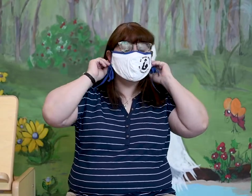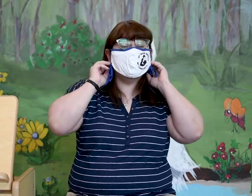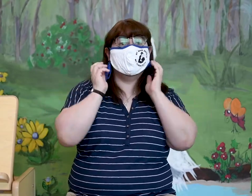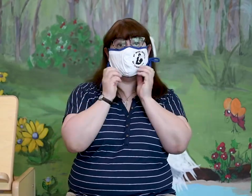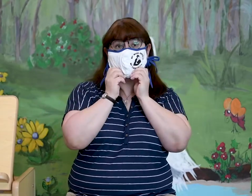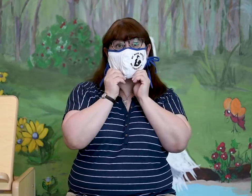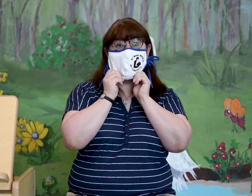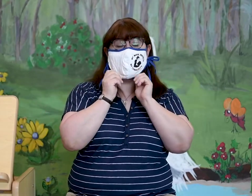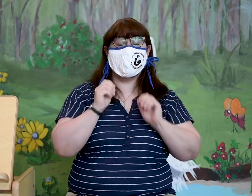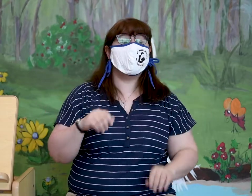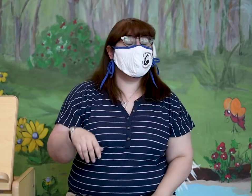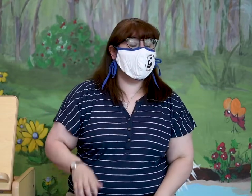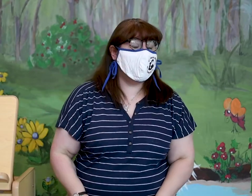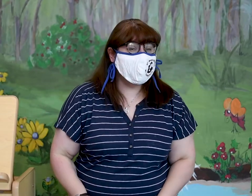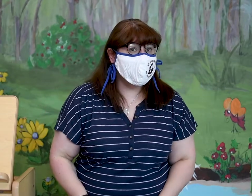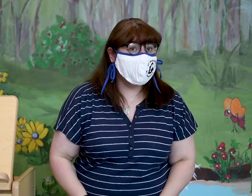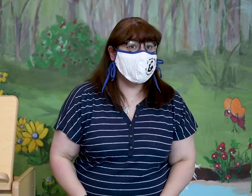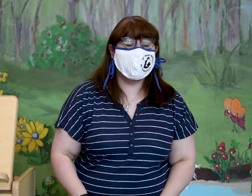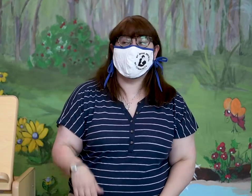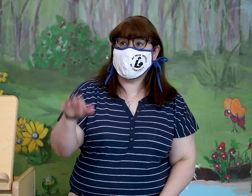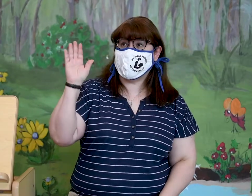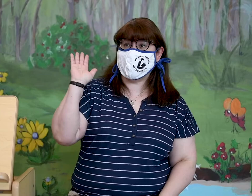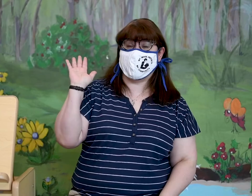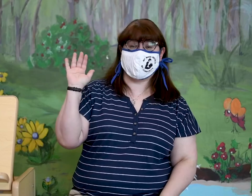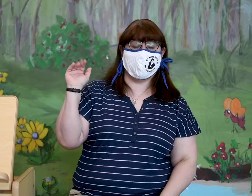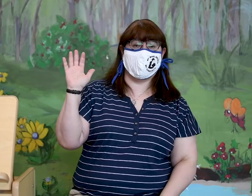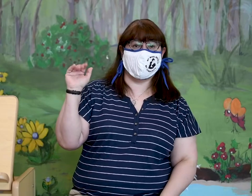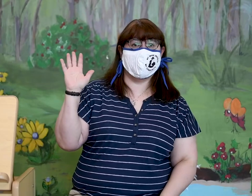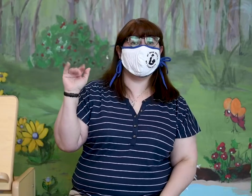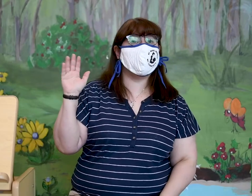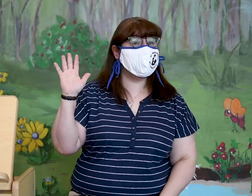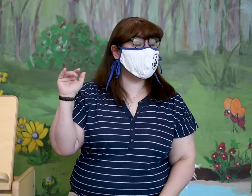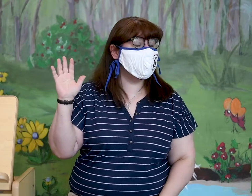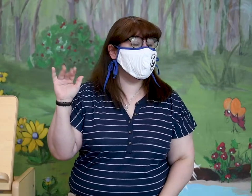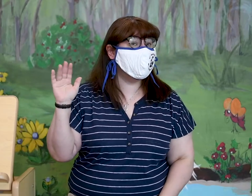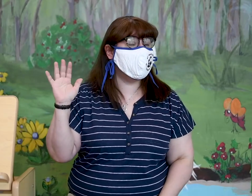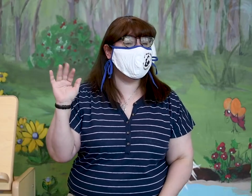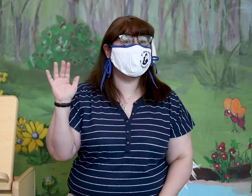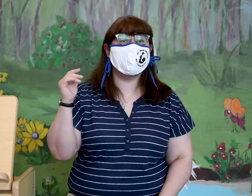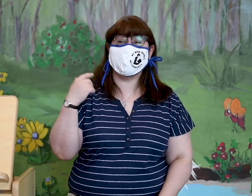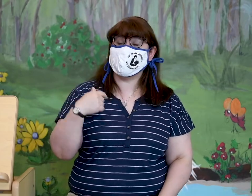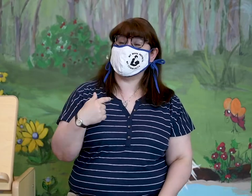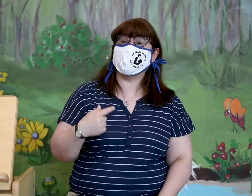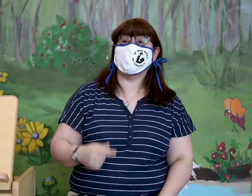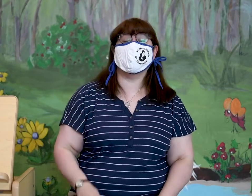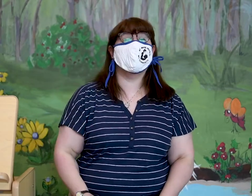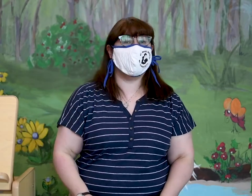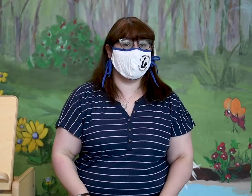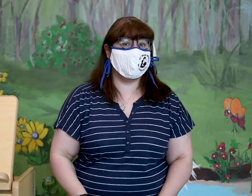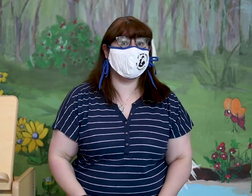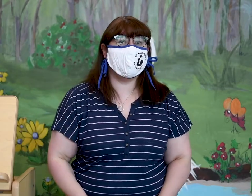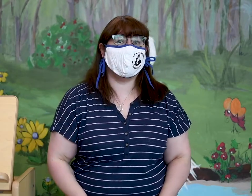This is what I look like with my mask on. So be sure to wave hi if you see me around town.